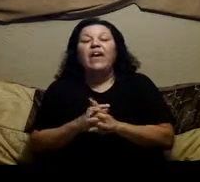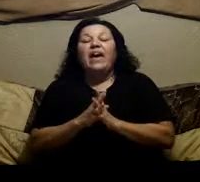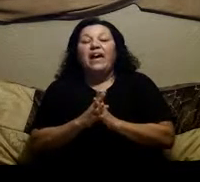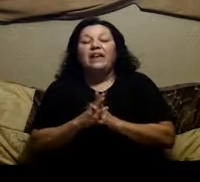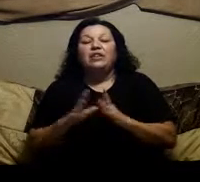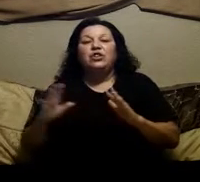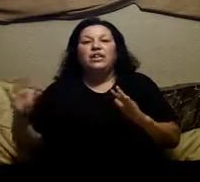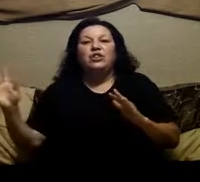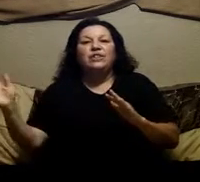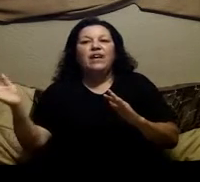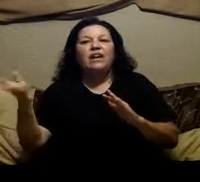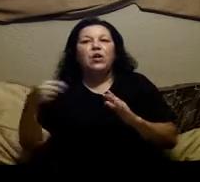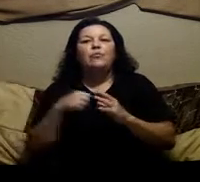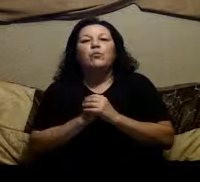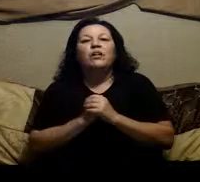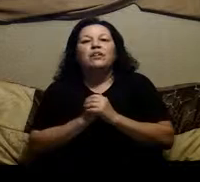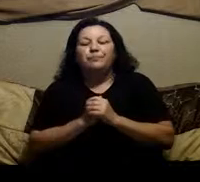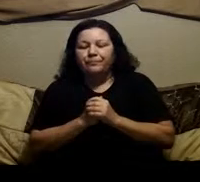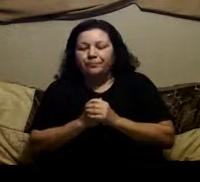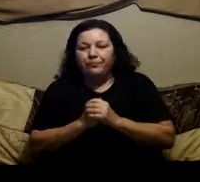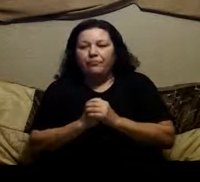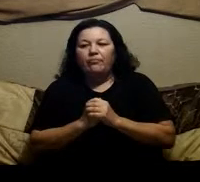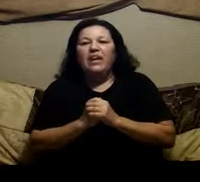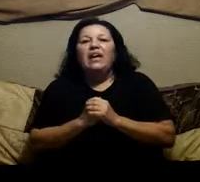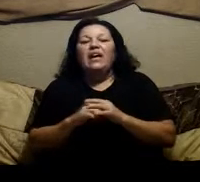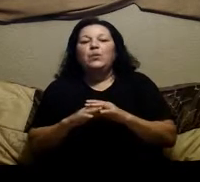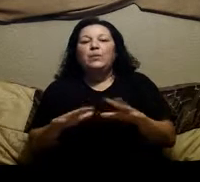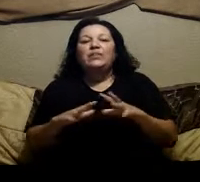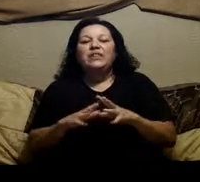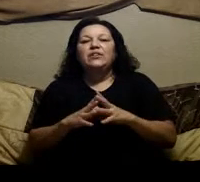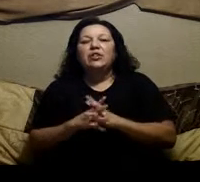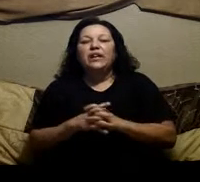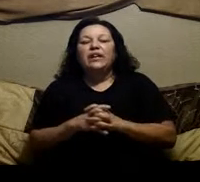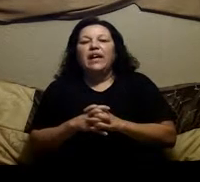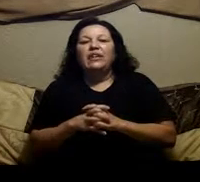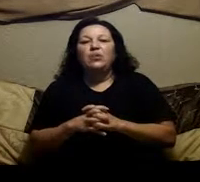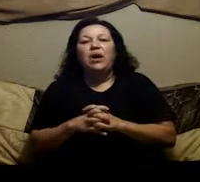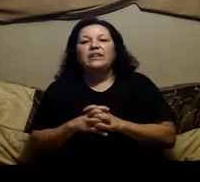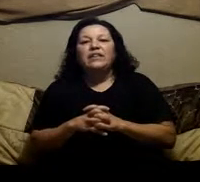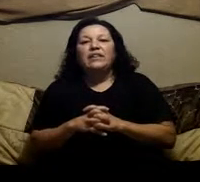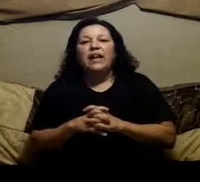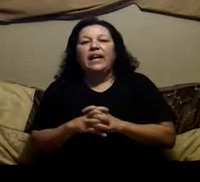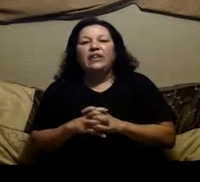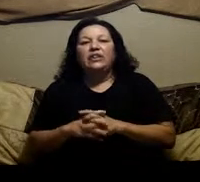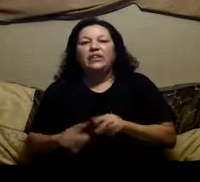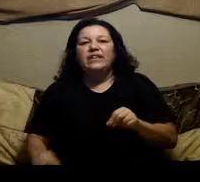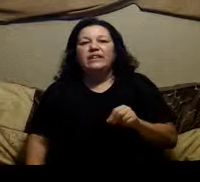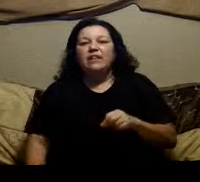and she had just gotten home from work and we were sitting there talking and she walked in and she says